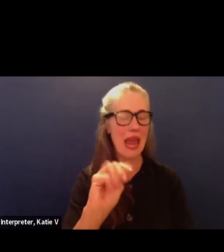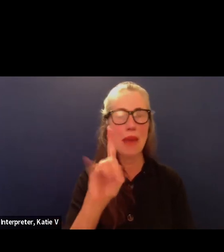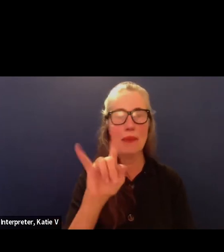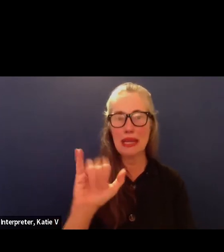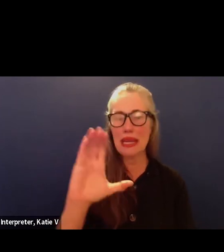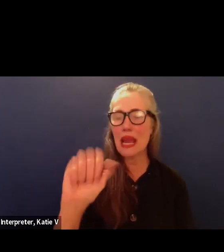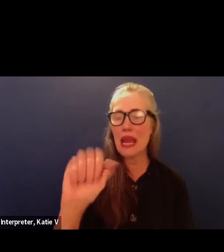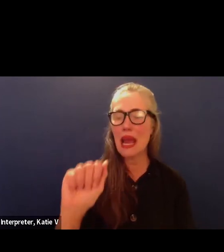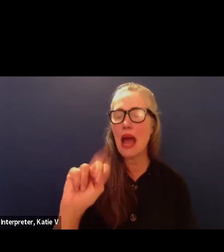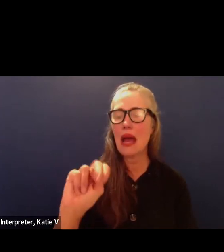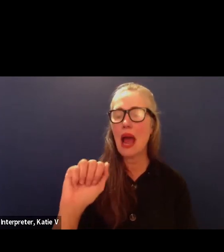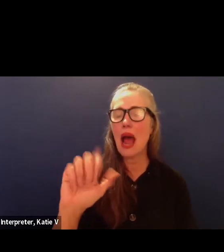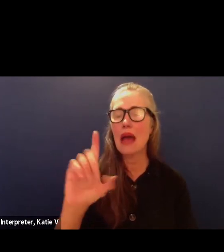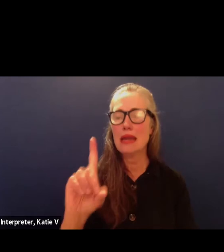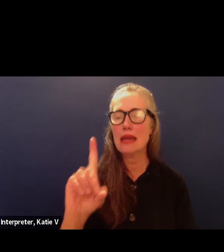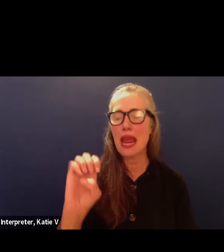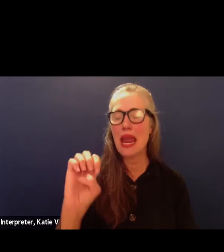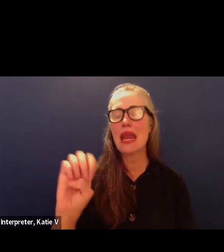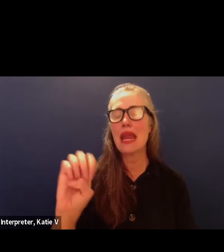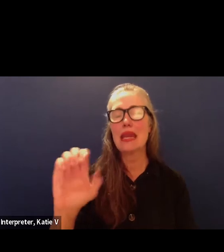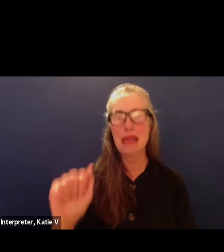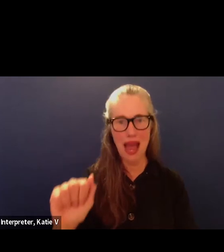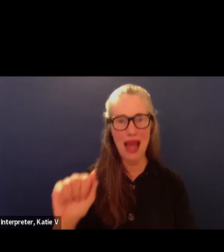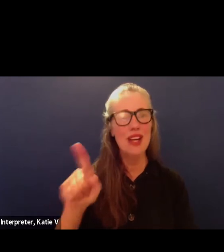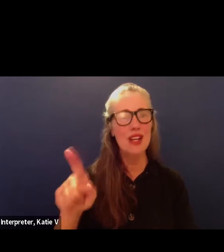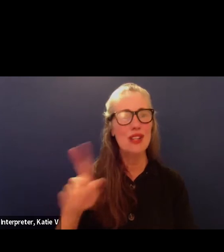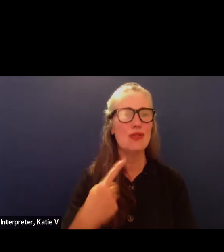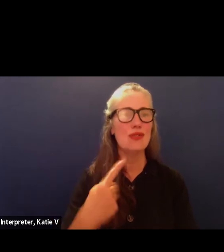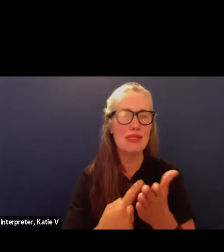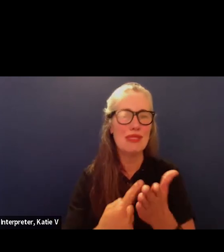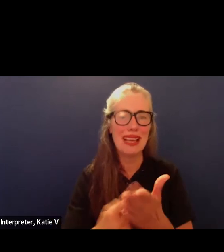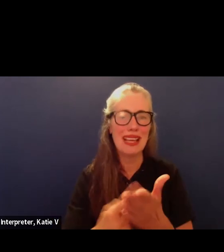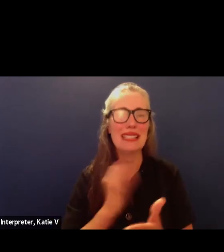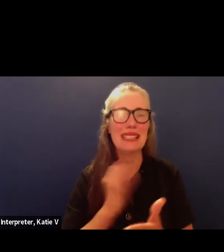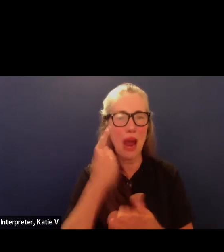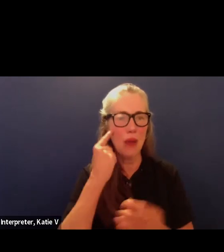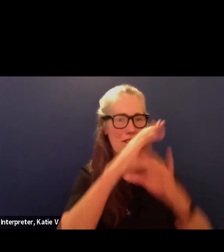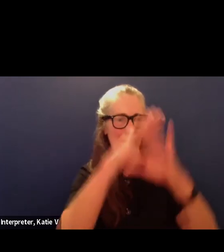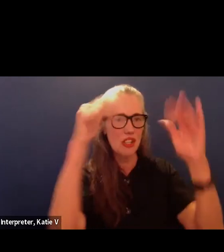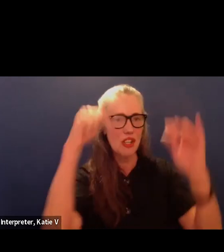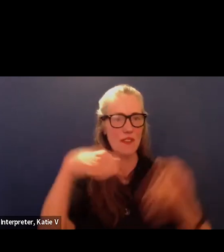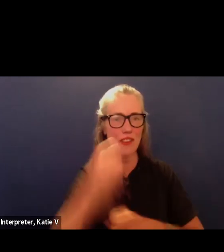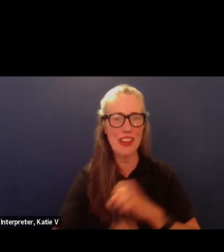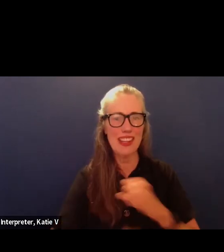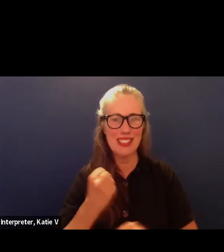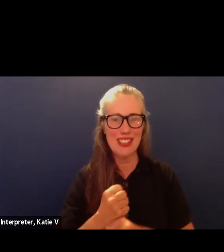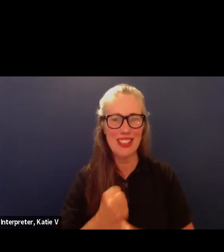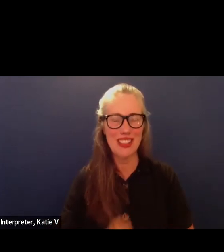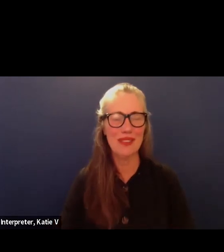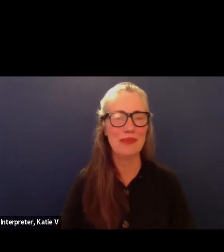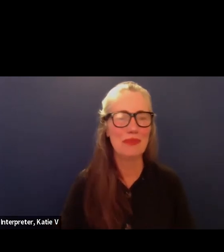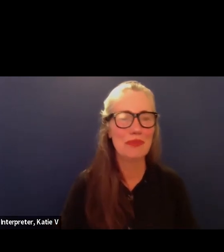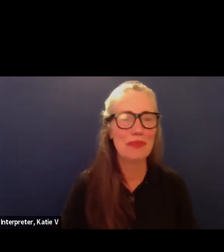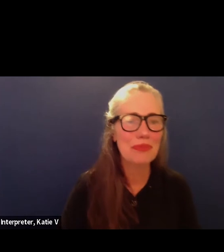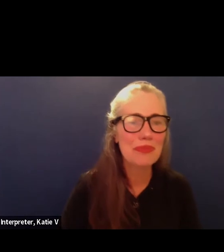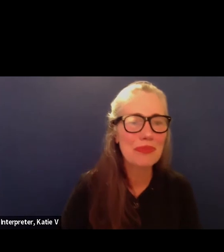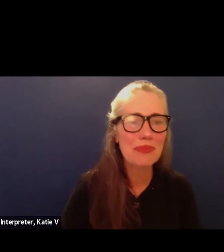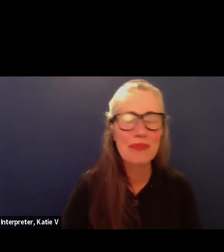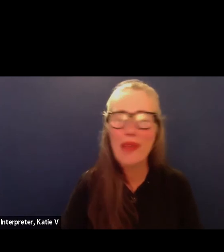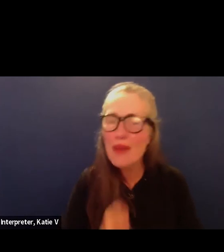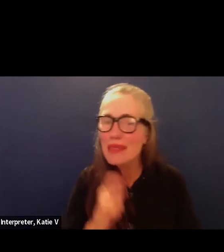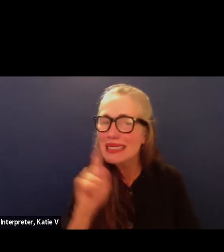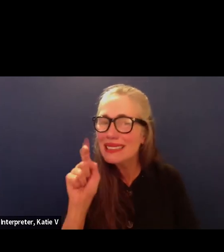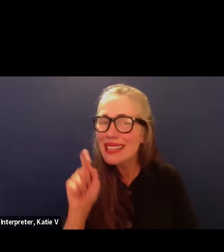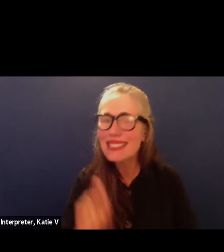testing